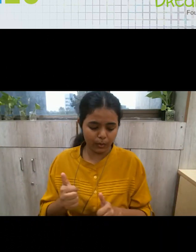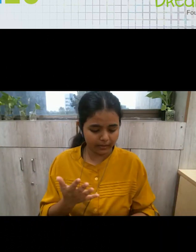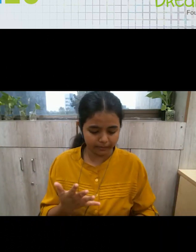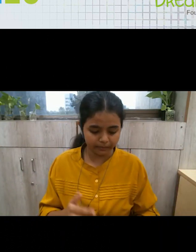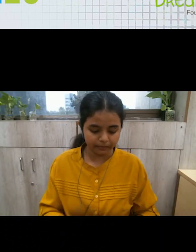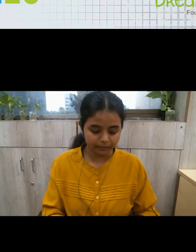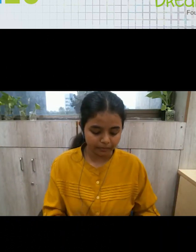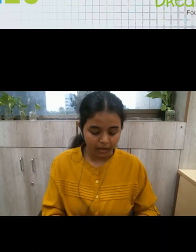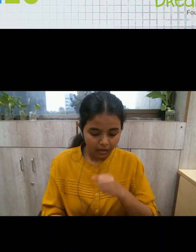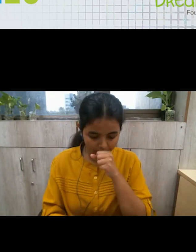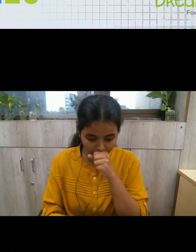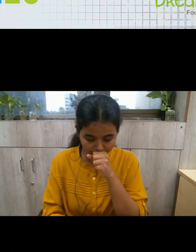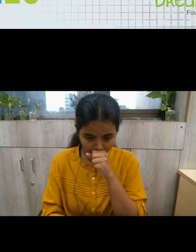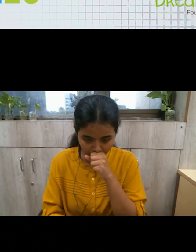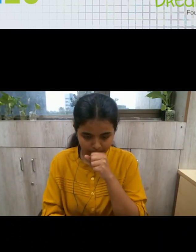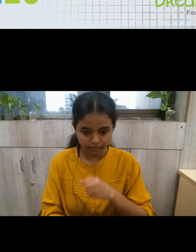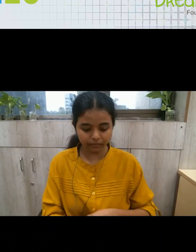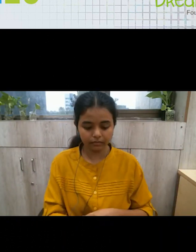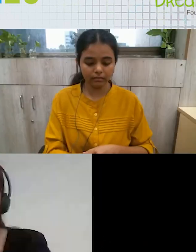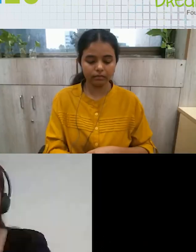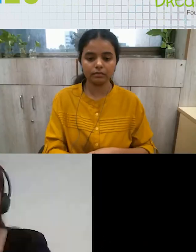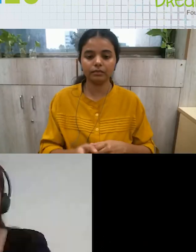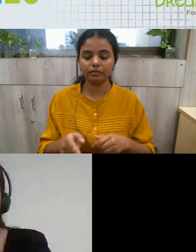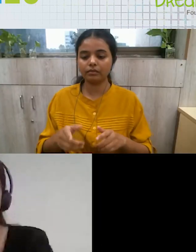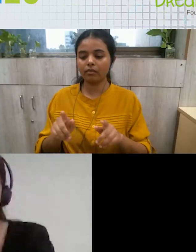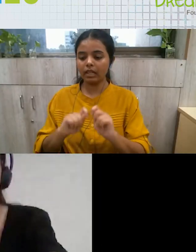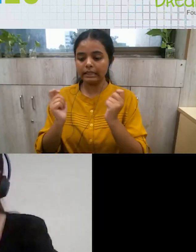so as a team the human race